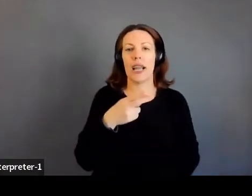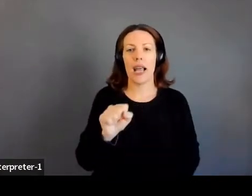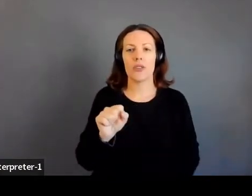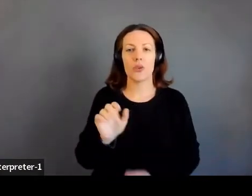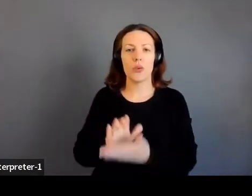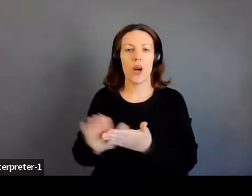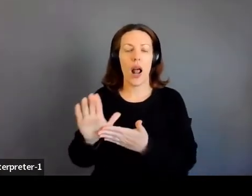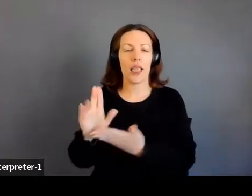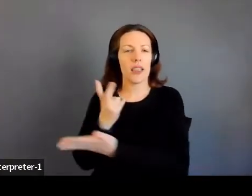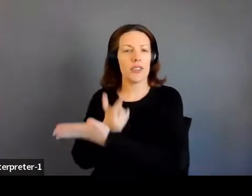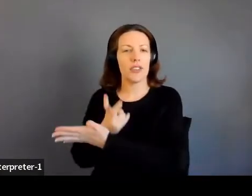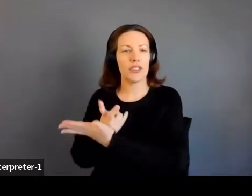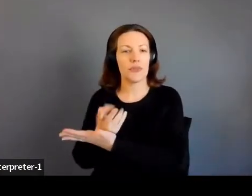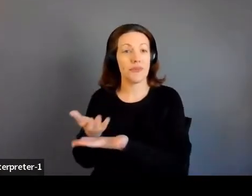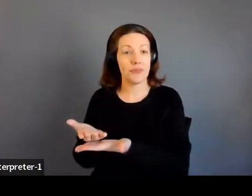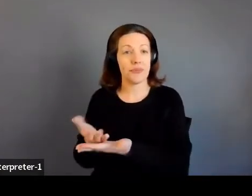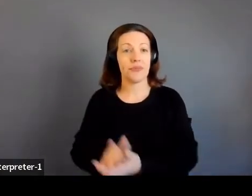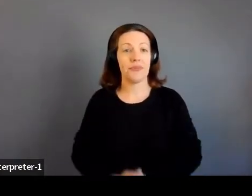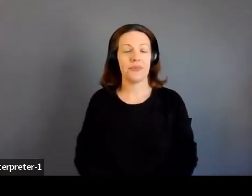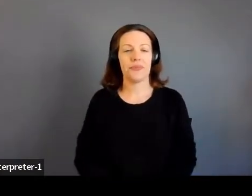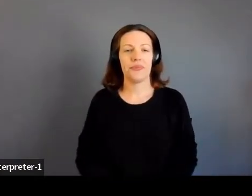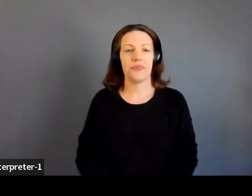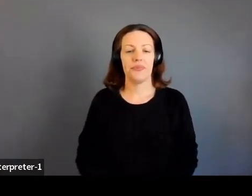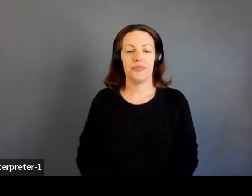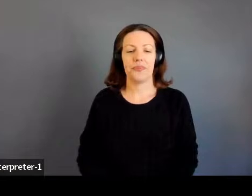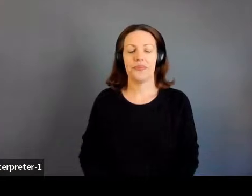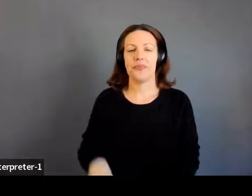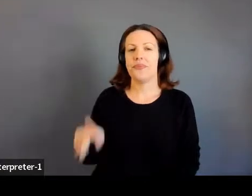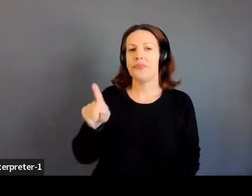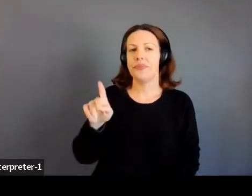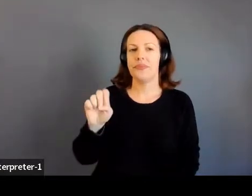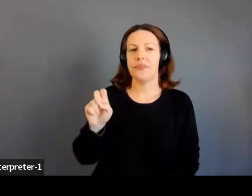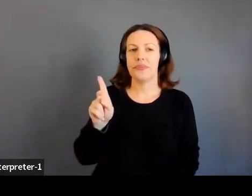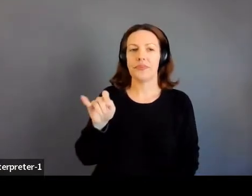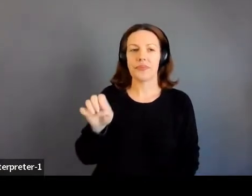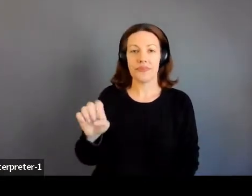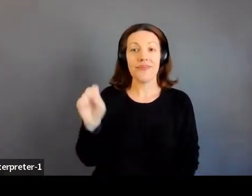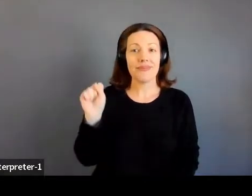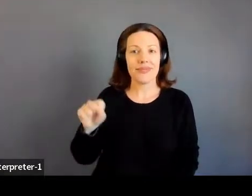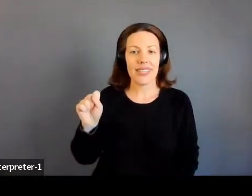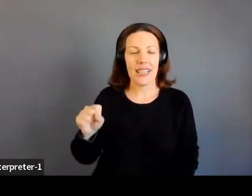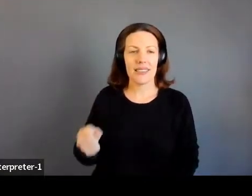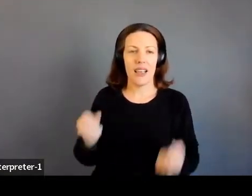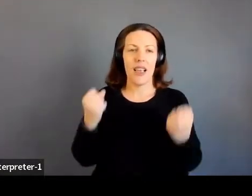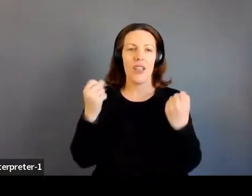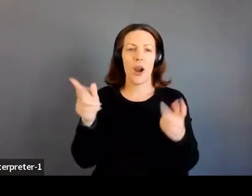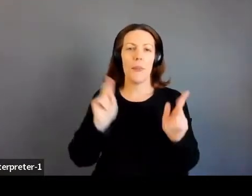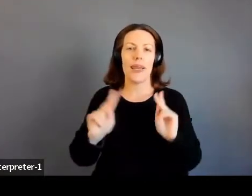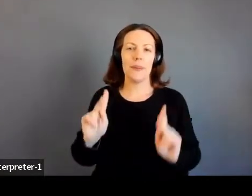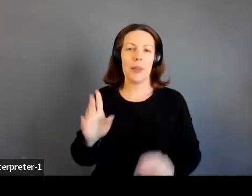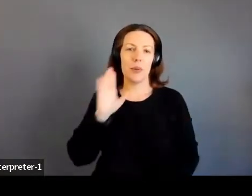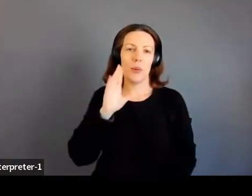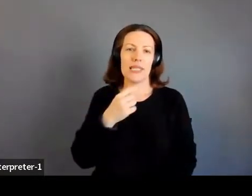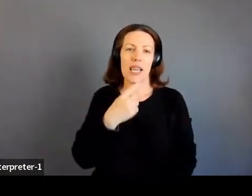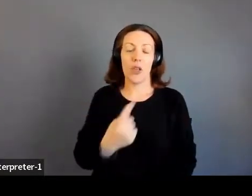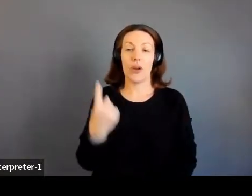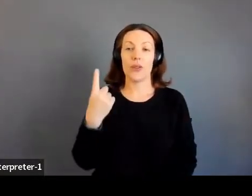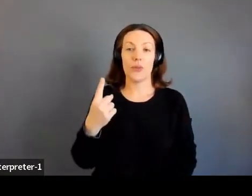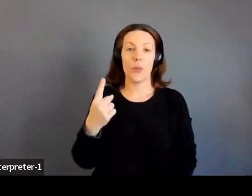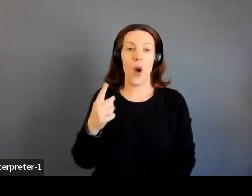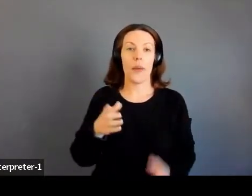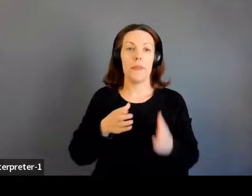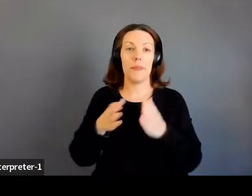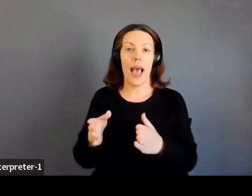postgraduate studies? Yeah, you know, there, there are a lot of people who would tell you that there is one path to